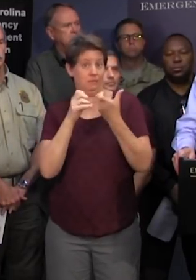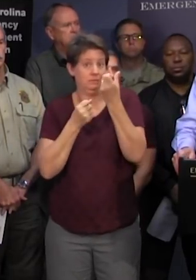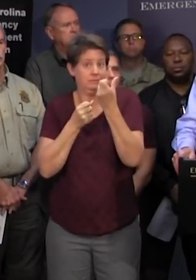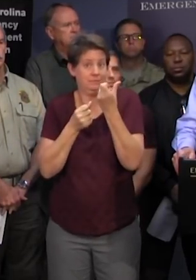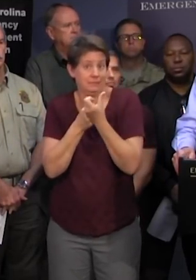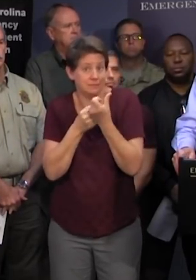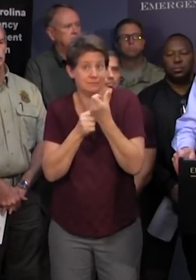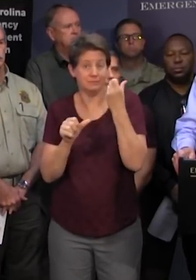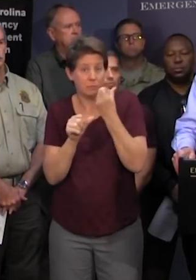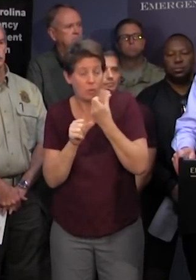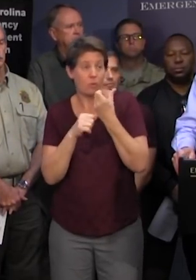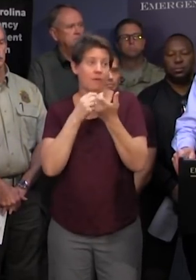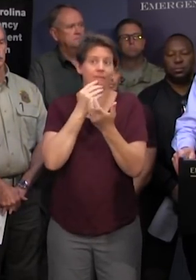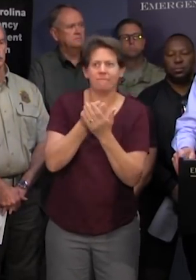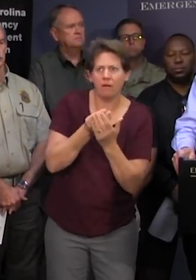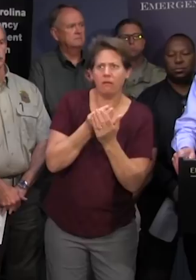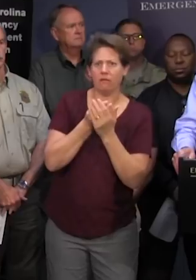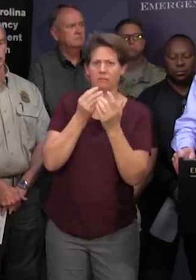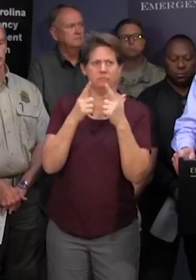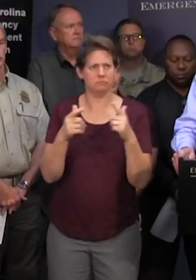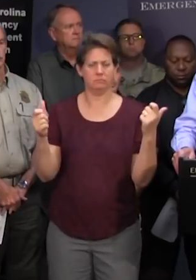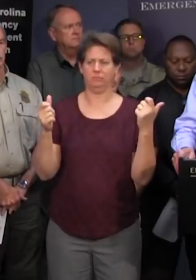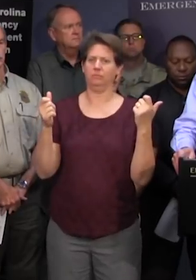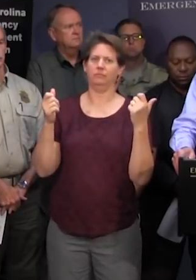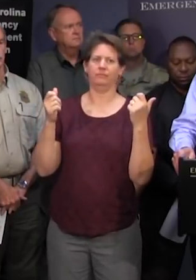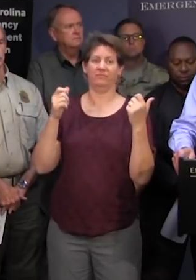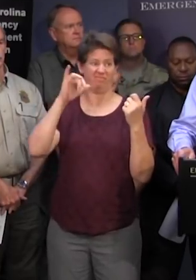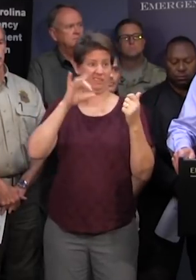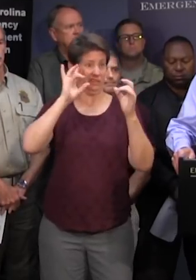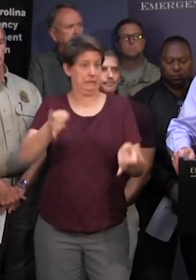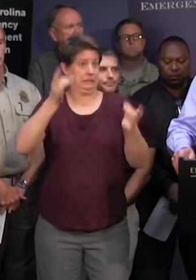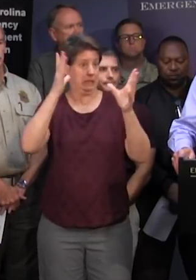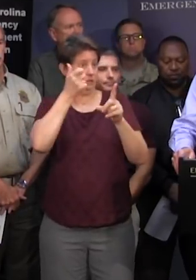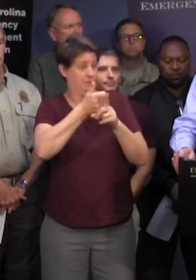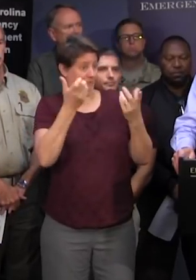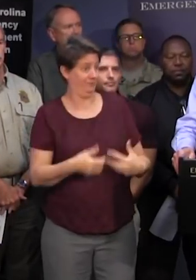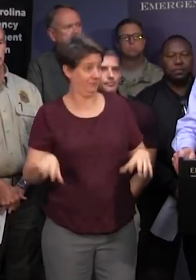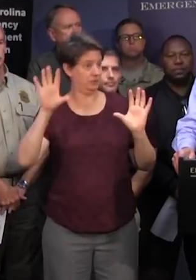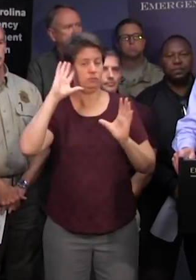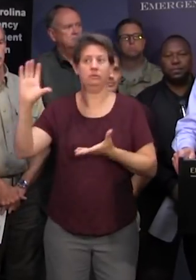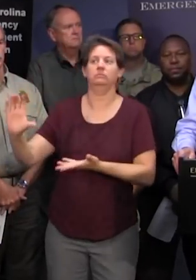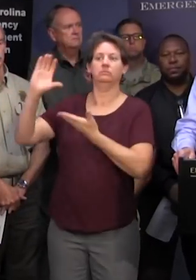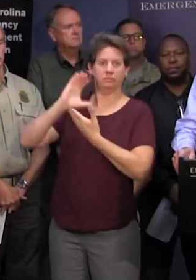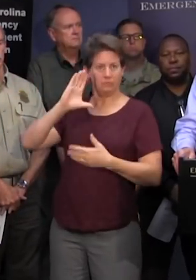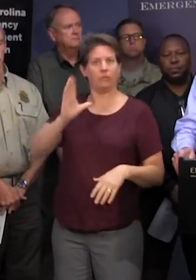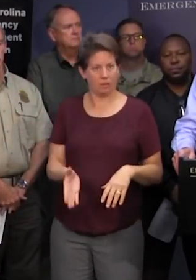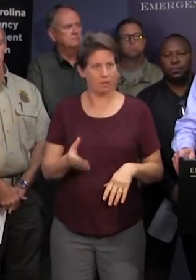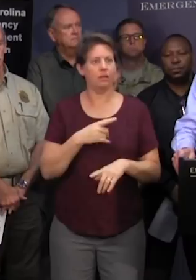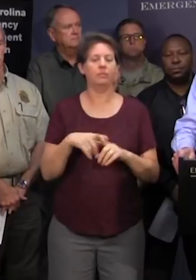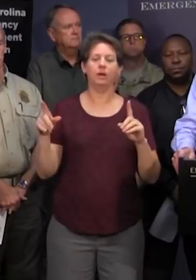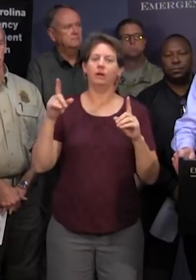and funds to help once the disaster is over but i want to assure